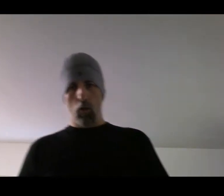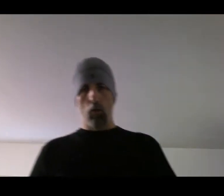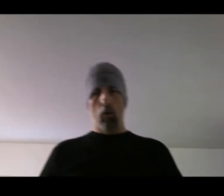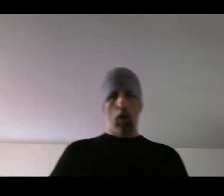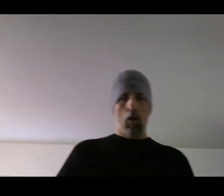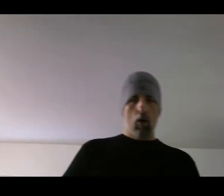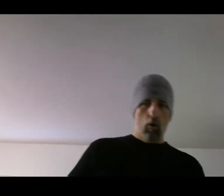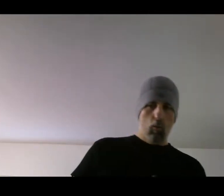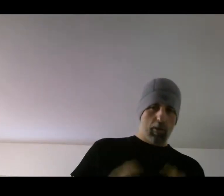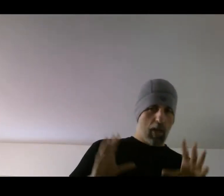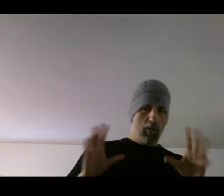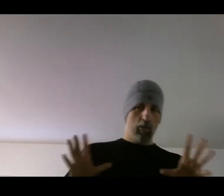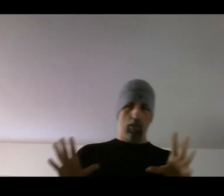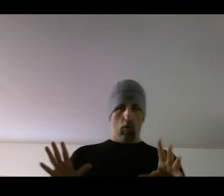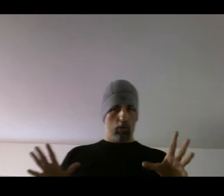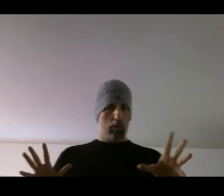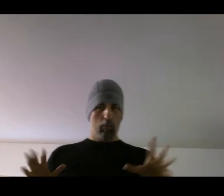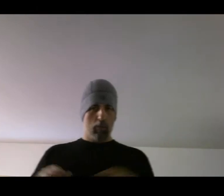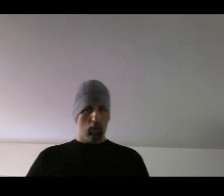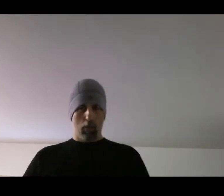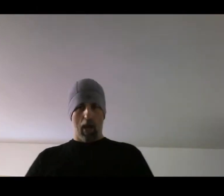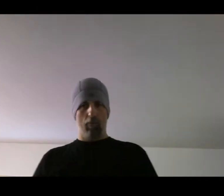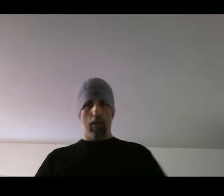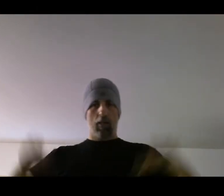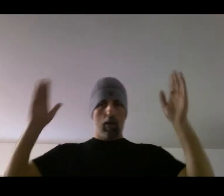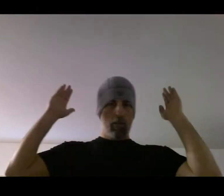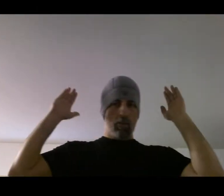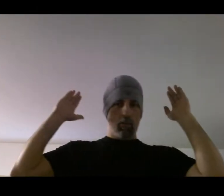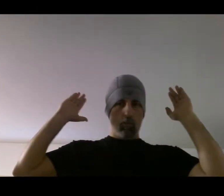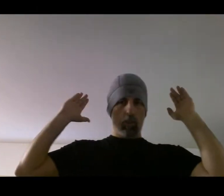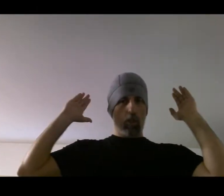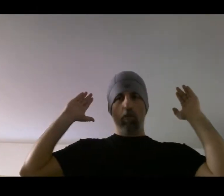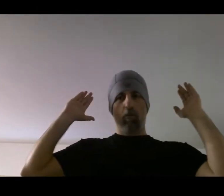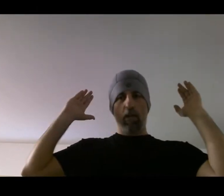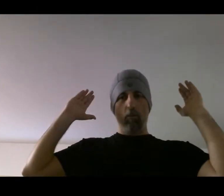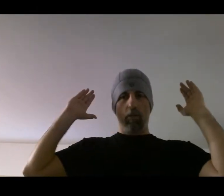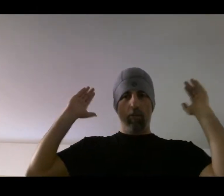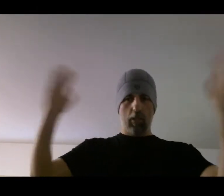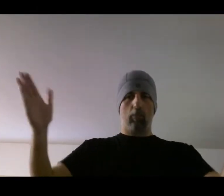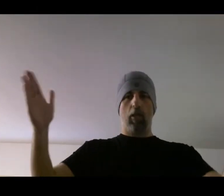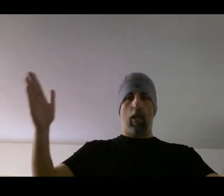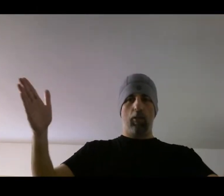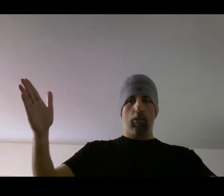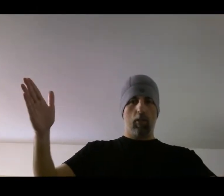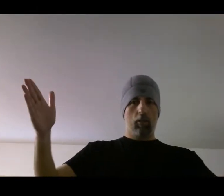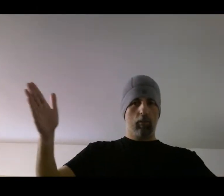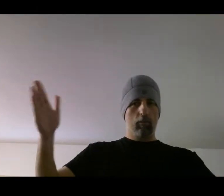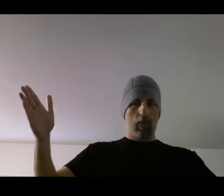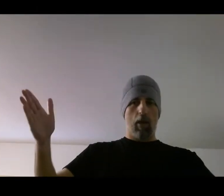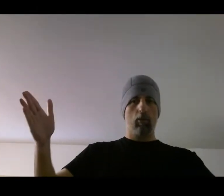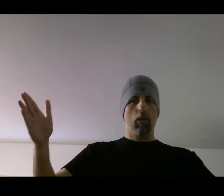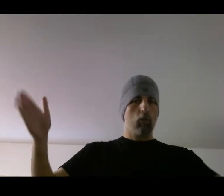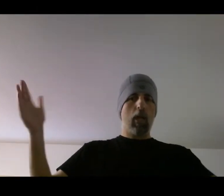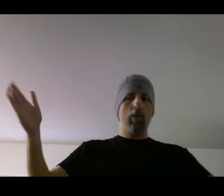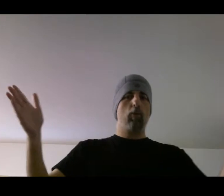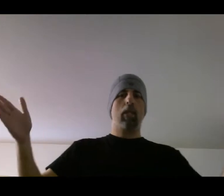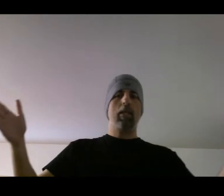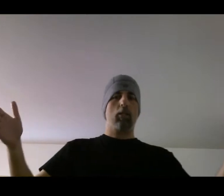with energy, the whole system is you would have like this, you would start a fight with this much energy. Now, you can't replenish